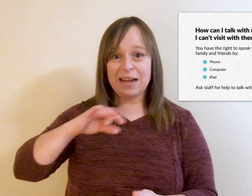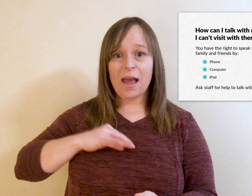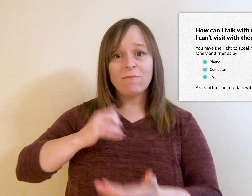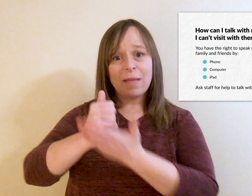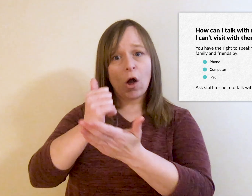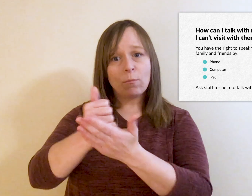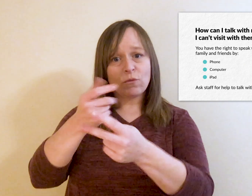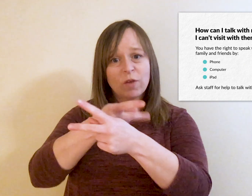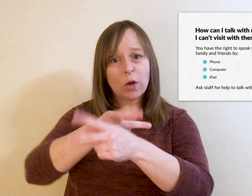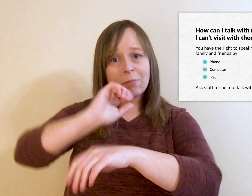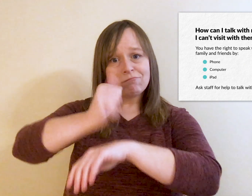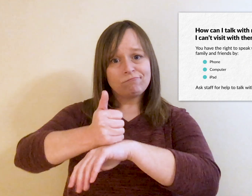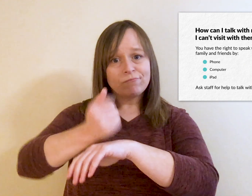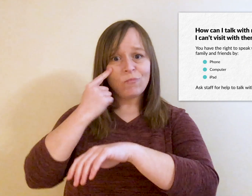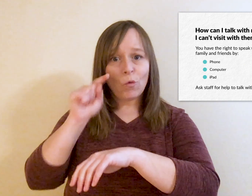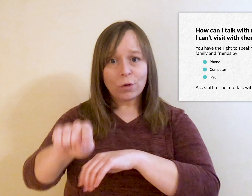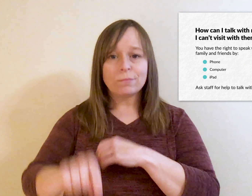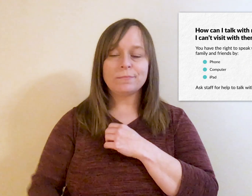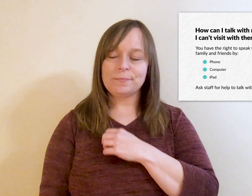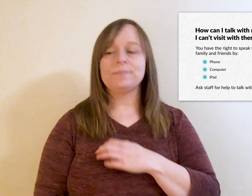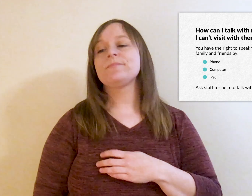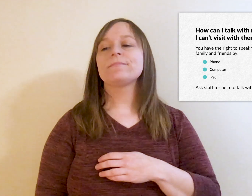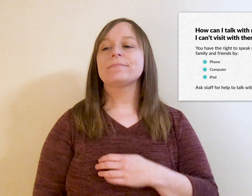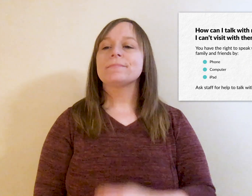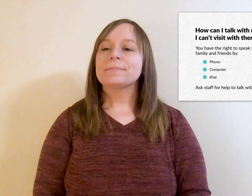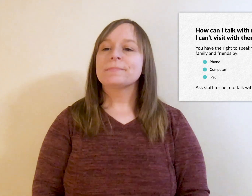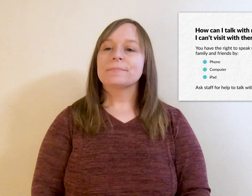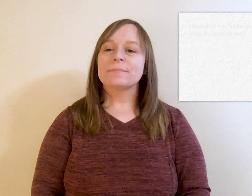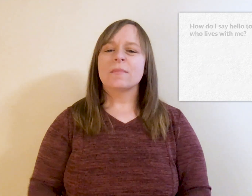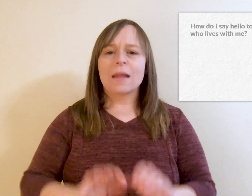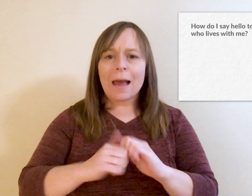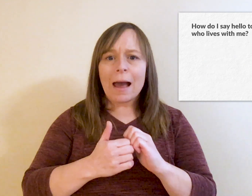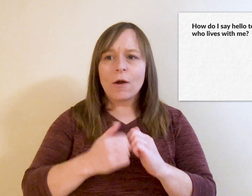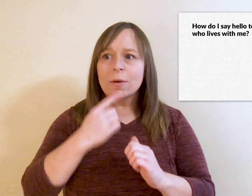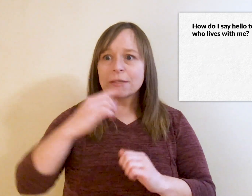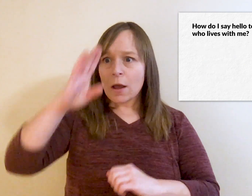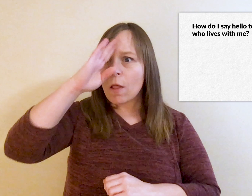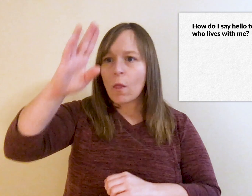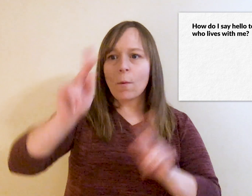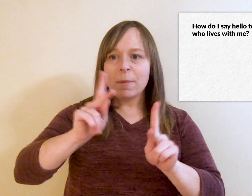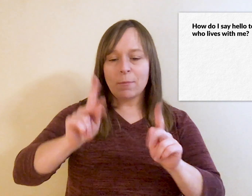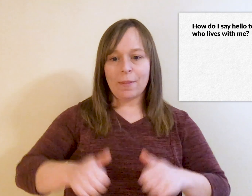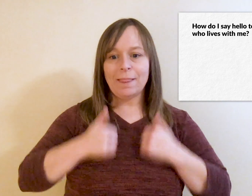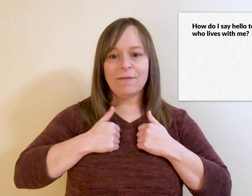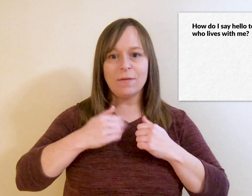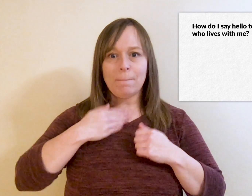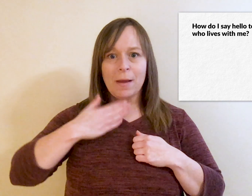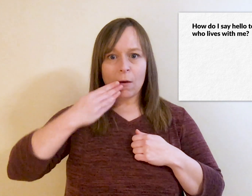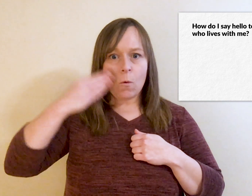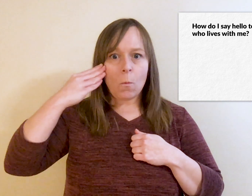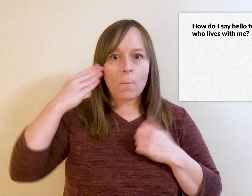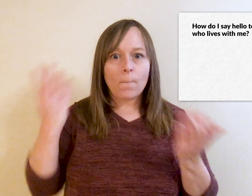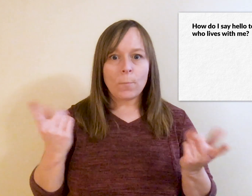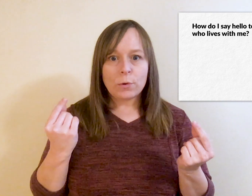for help to talk with family and friends. How do I say hello to someone who lives with me?